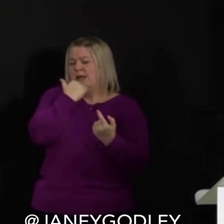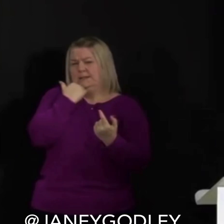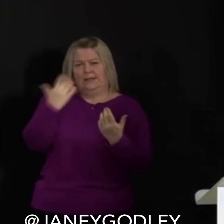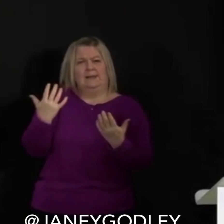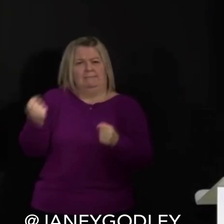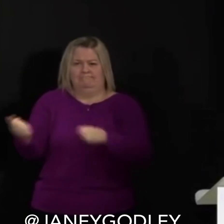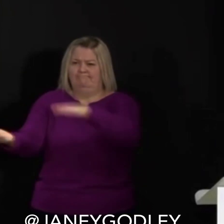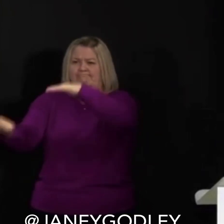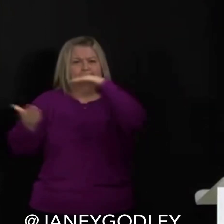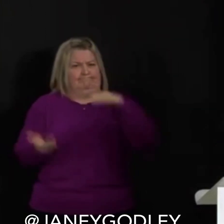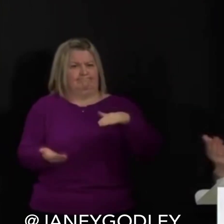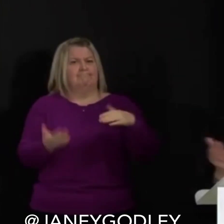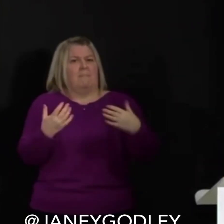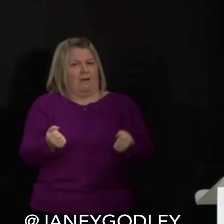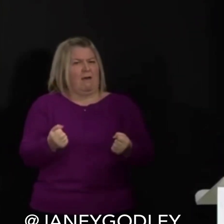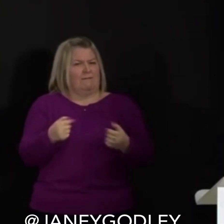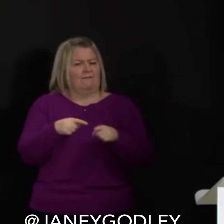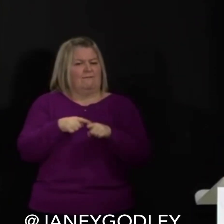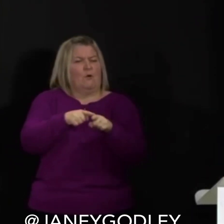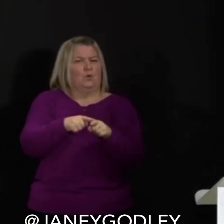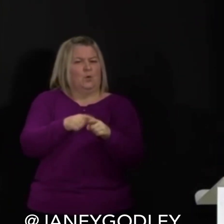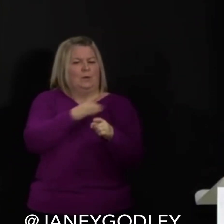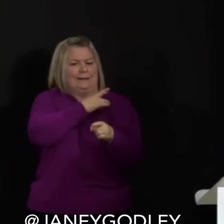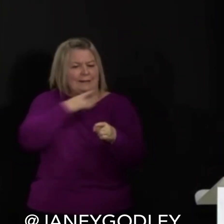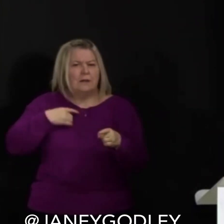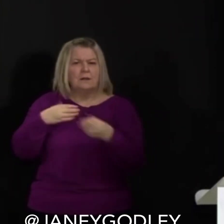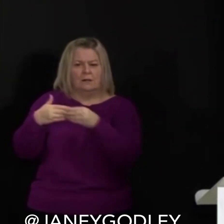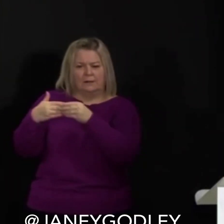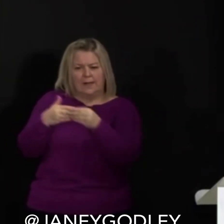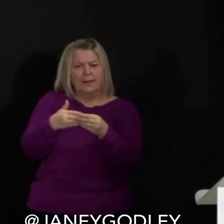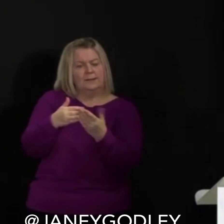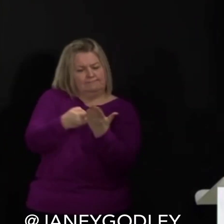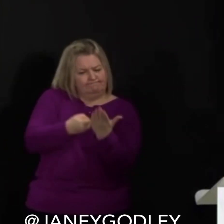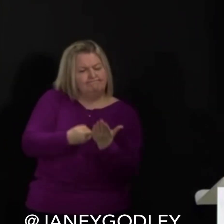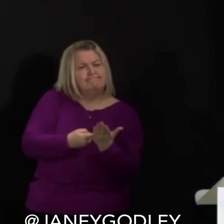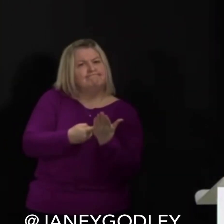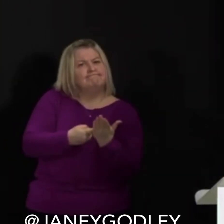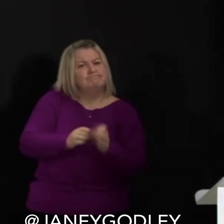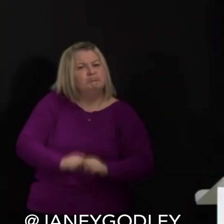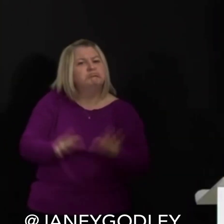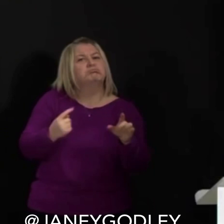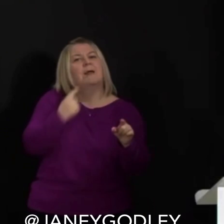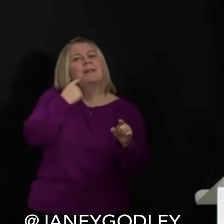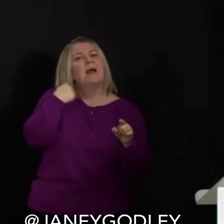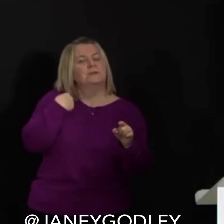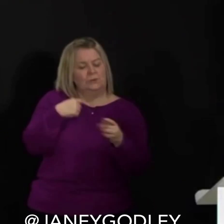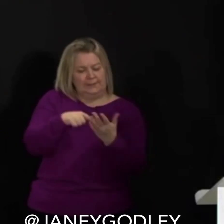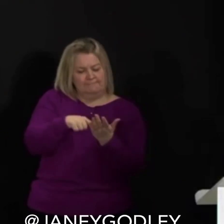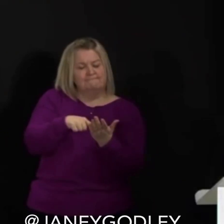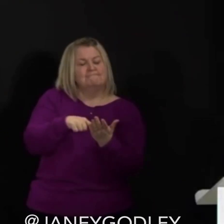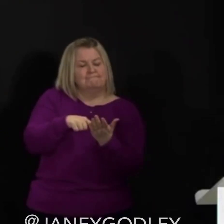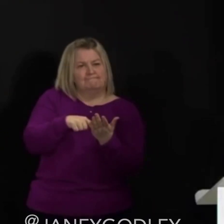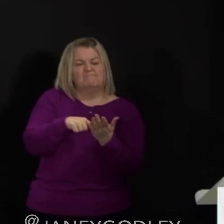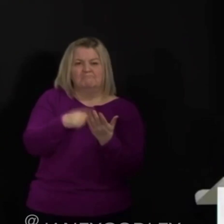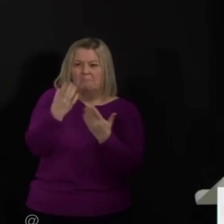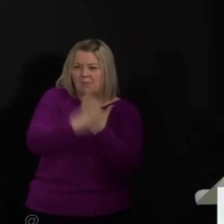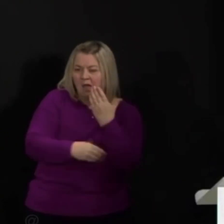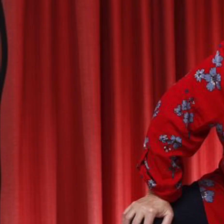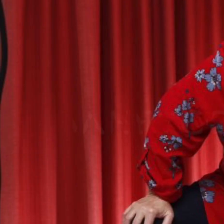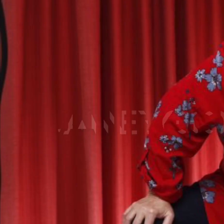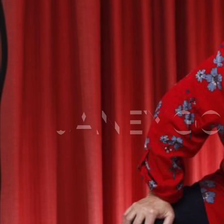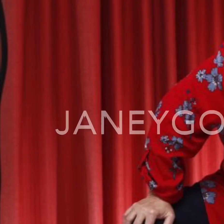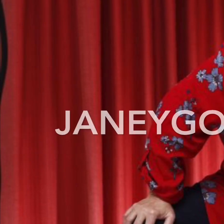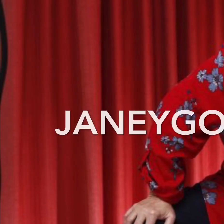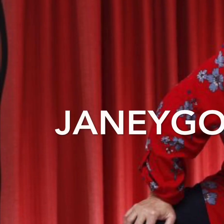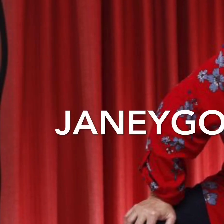snecked in. I'm doing nothing, mind you. That woman behind me in the purple jumper, I think she was seen in her broth there the weekend. Nobody's even kept an eye on